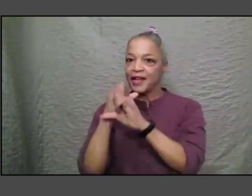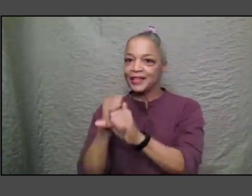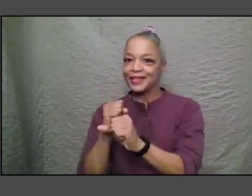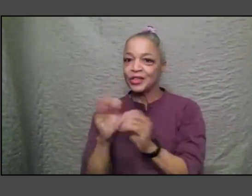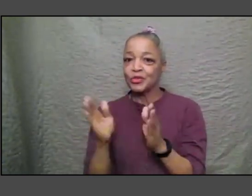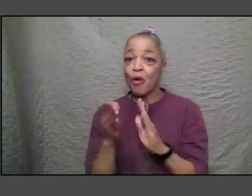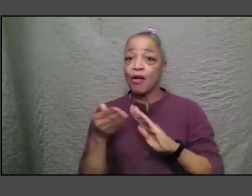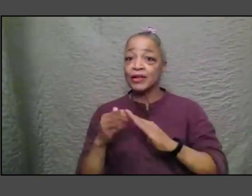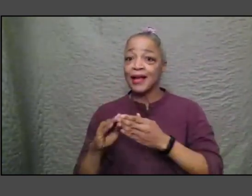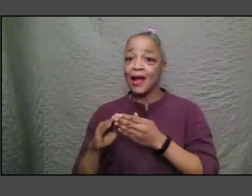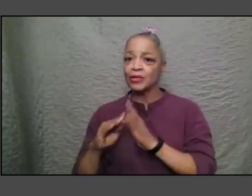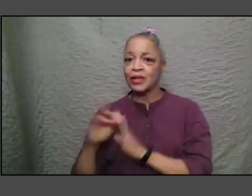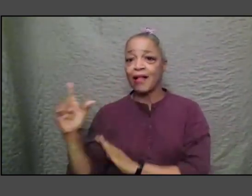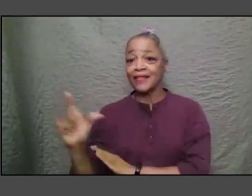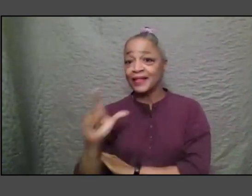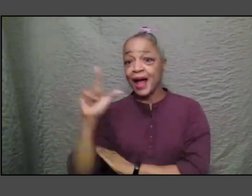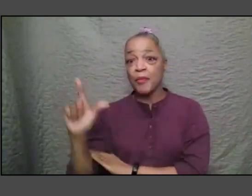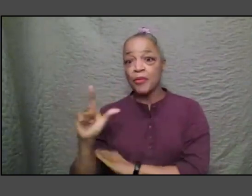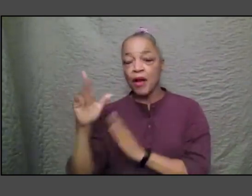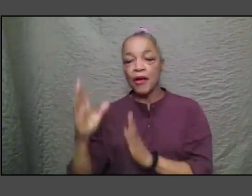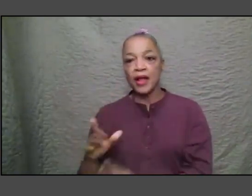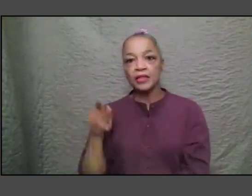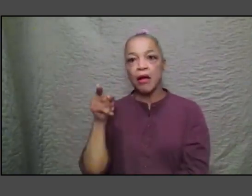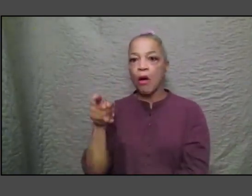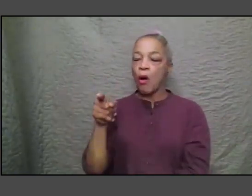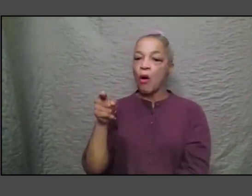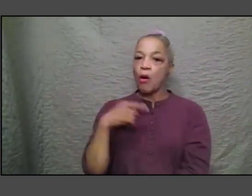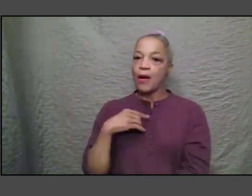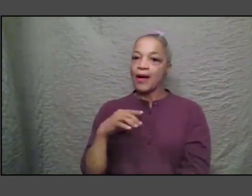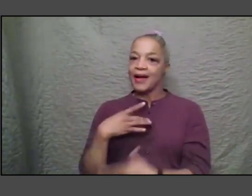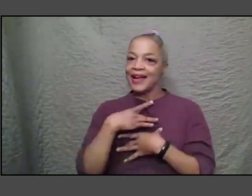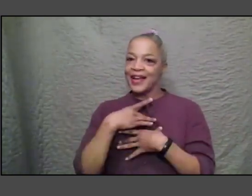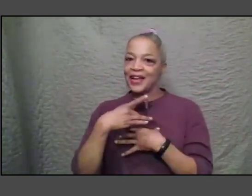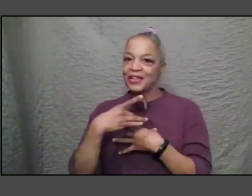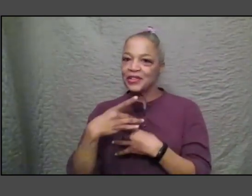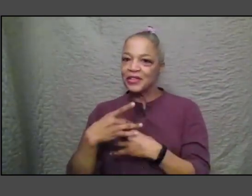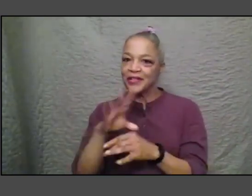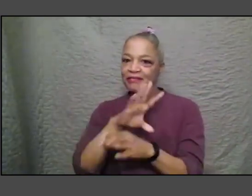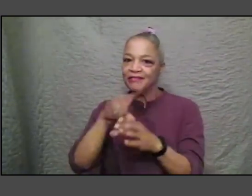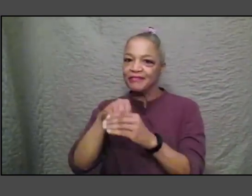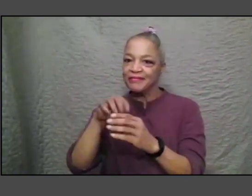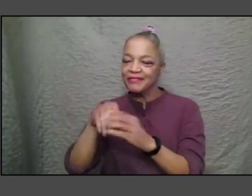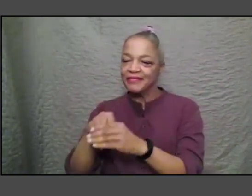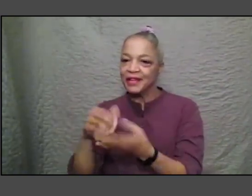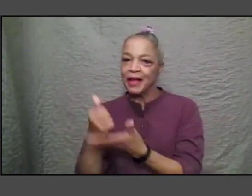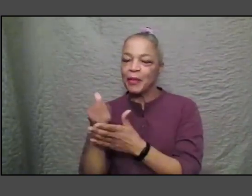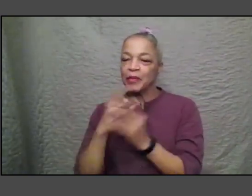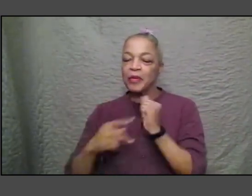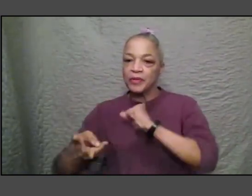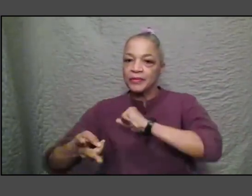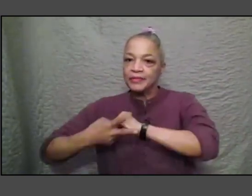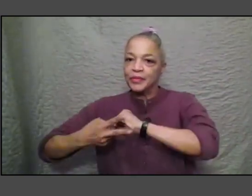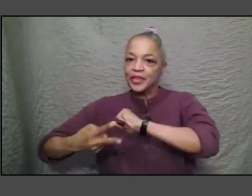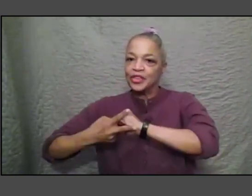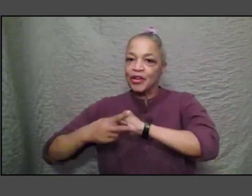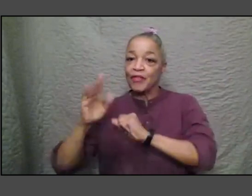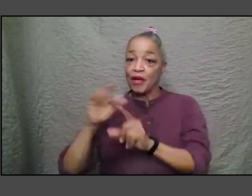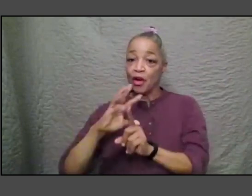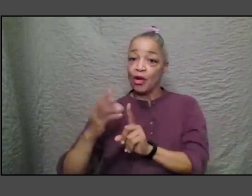really are interested in playing a role in helping to people preserve their culture and so part of one of the things i've